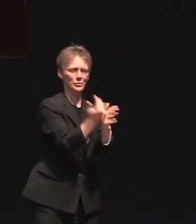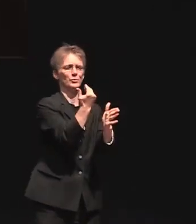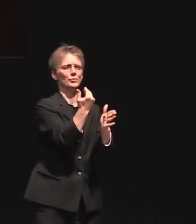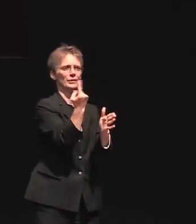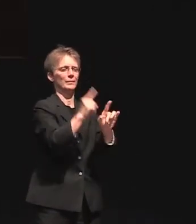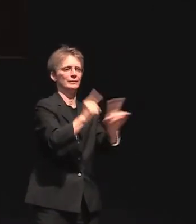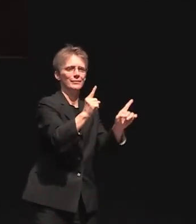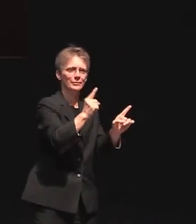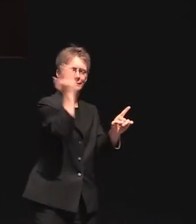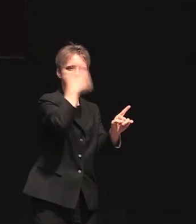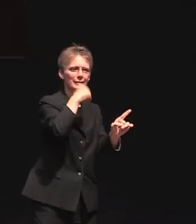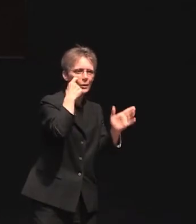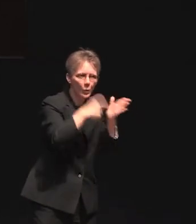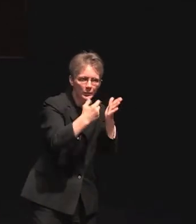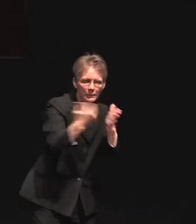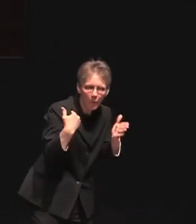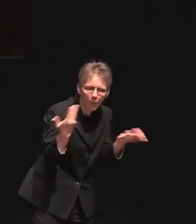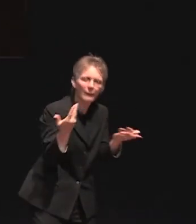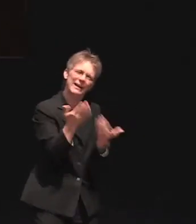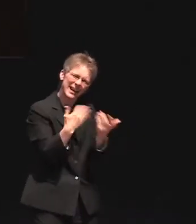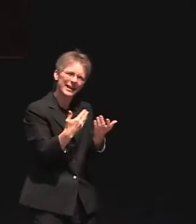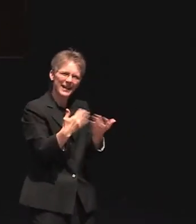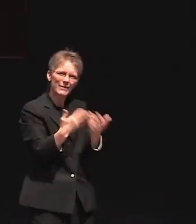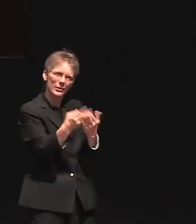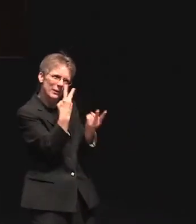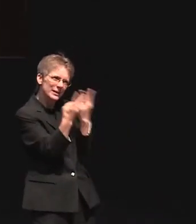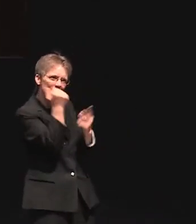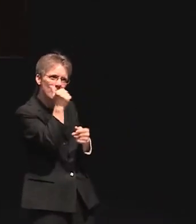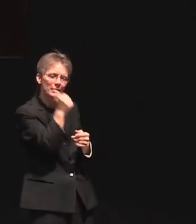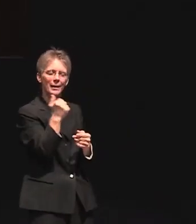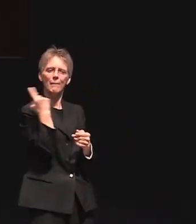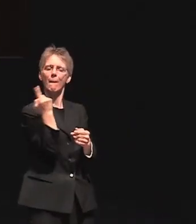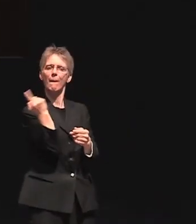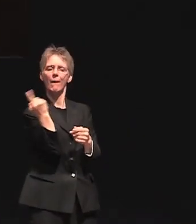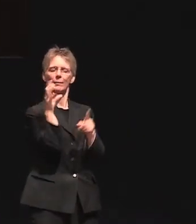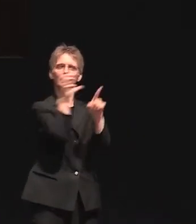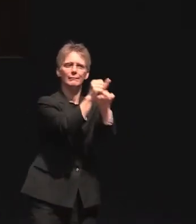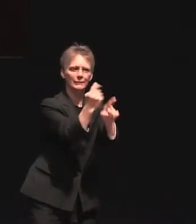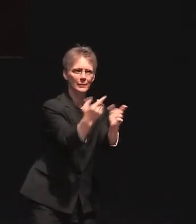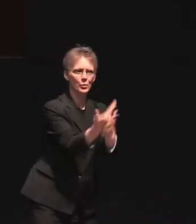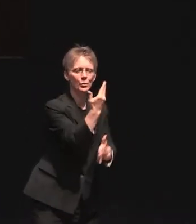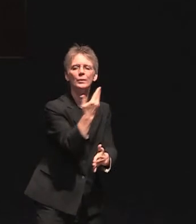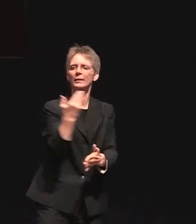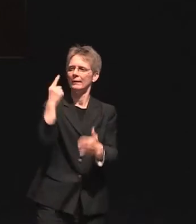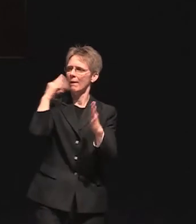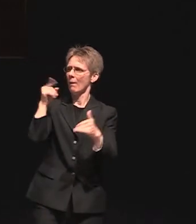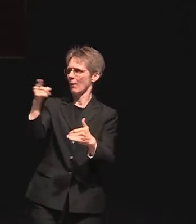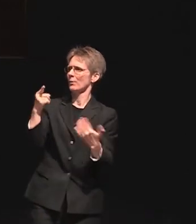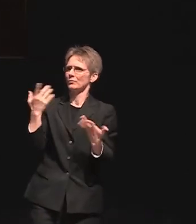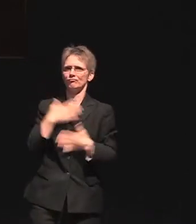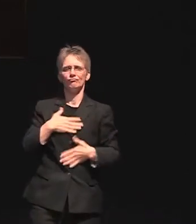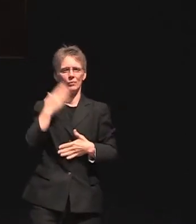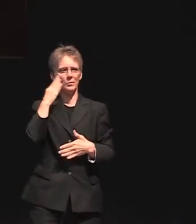times before and so I hope that you take the pleasure in knowing that you join your